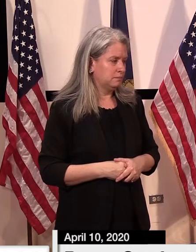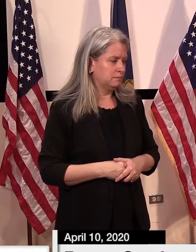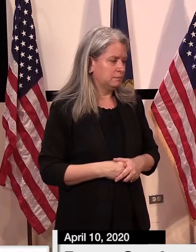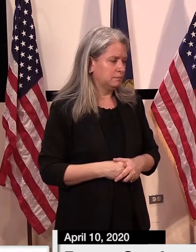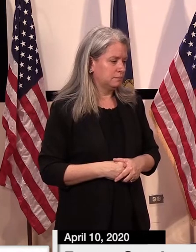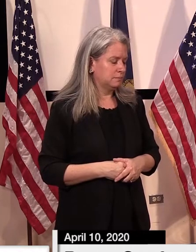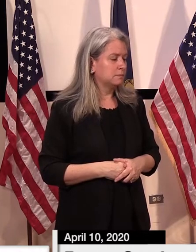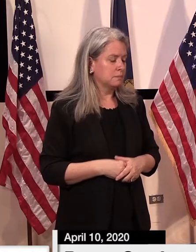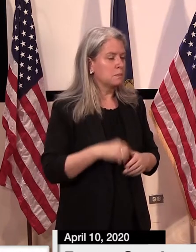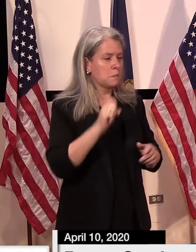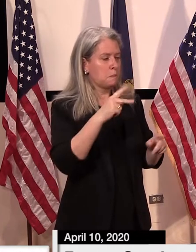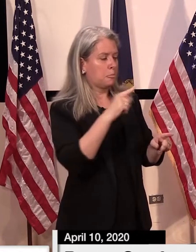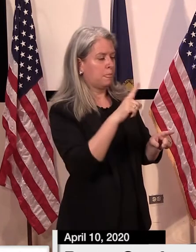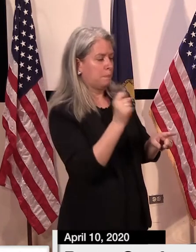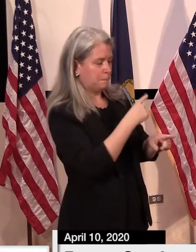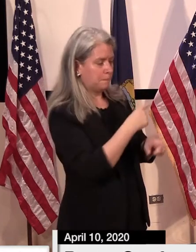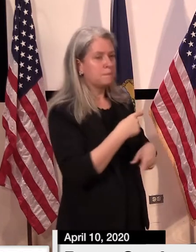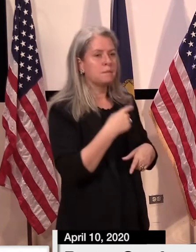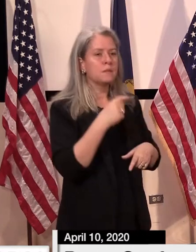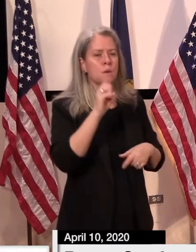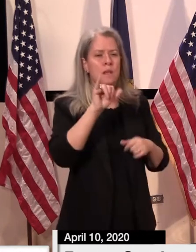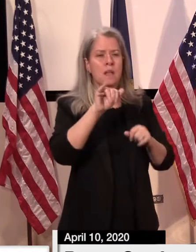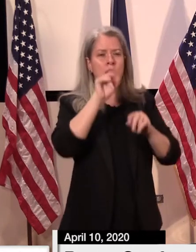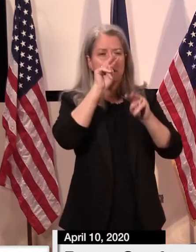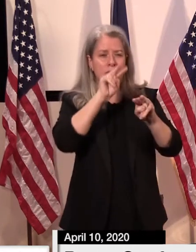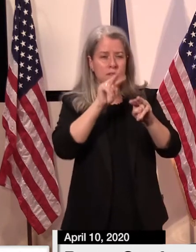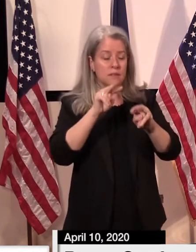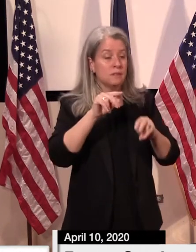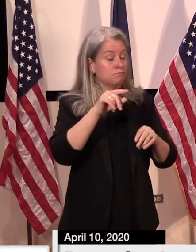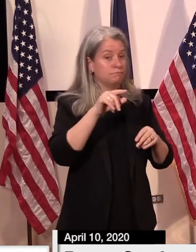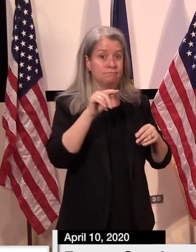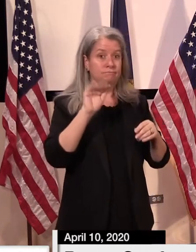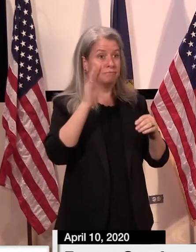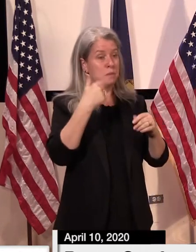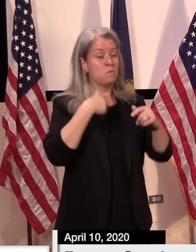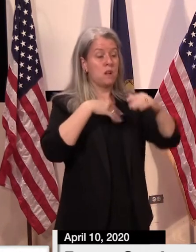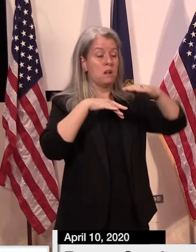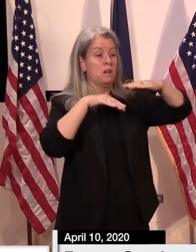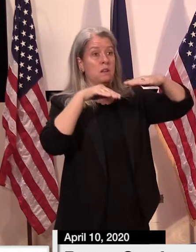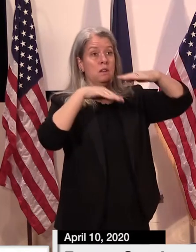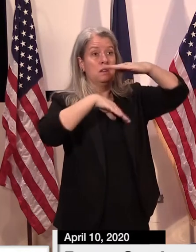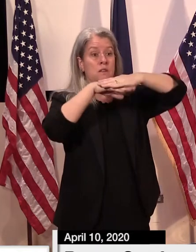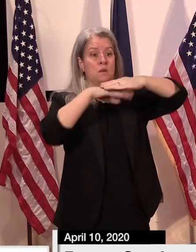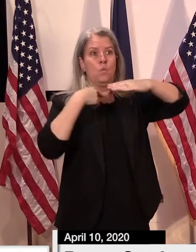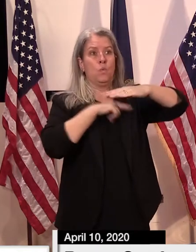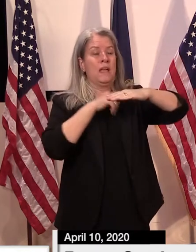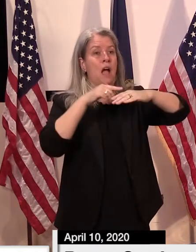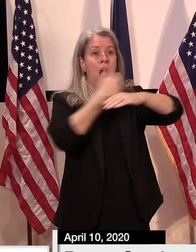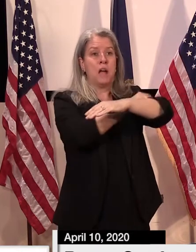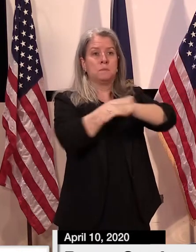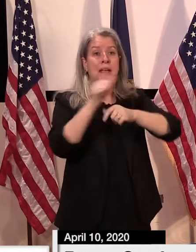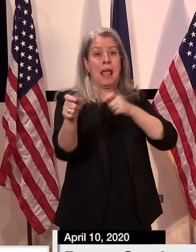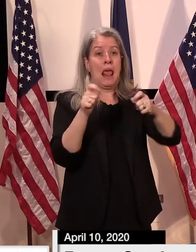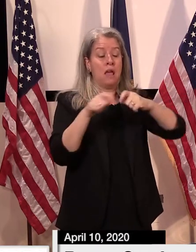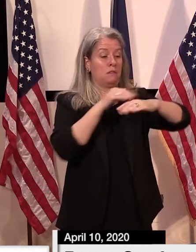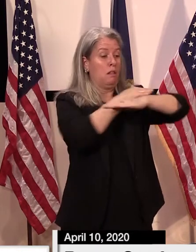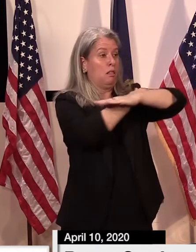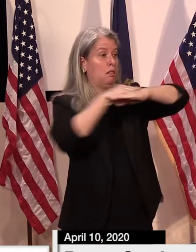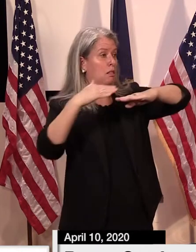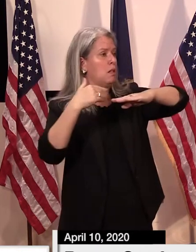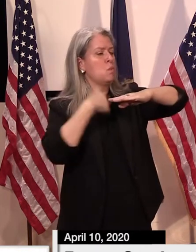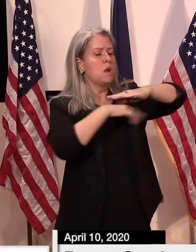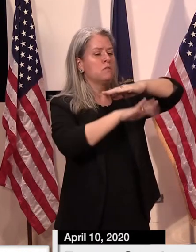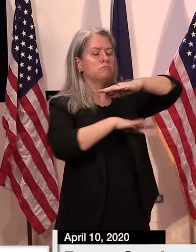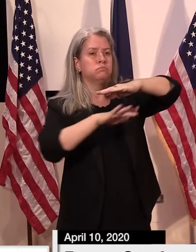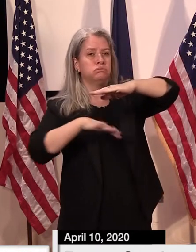So the modeling shows that we're below even our best-case projections in some respects. So is there concern that